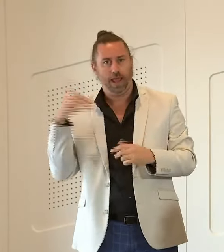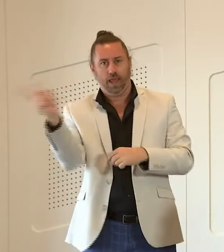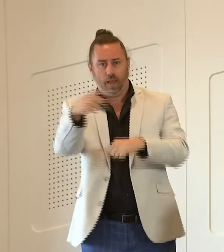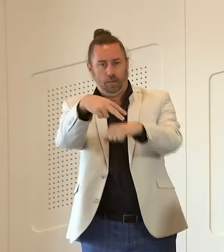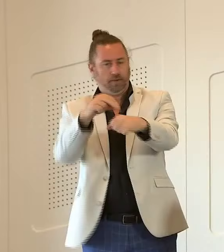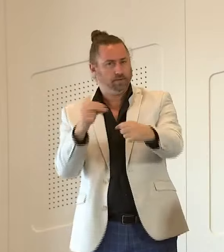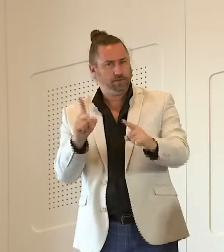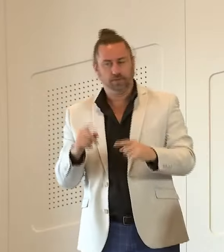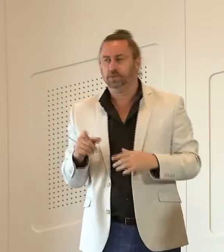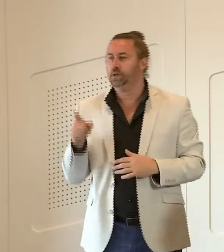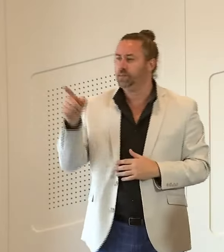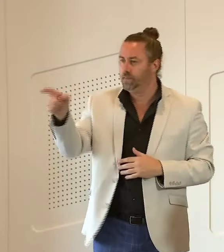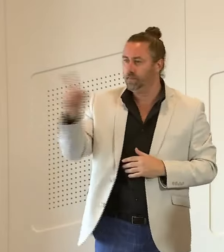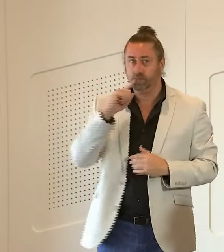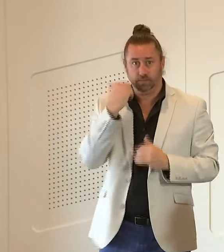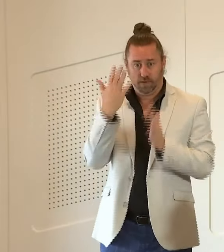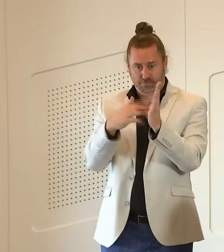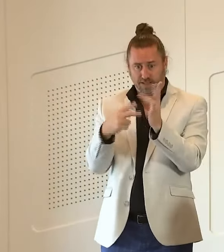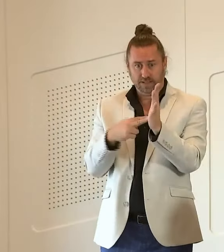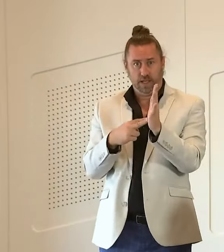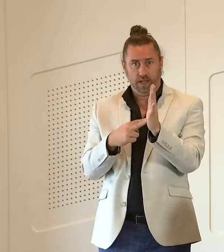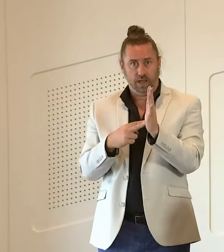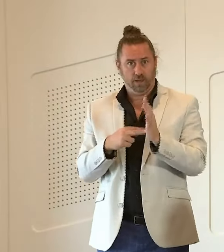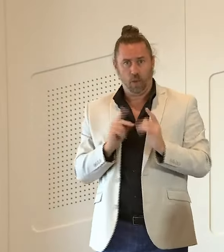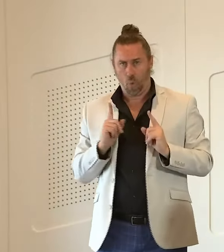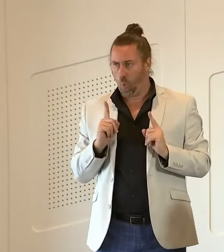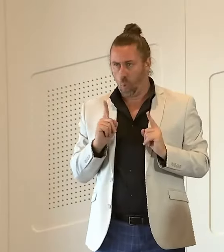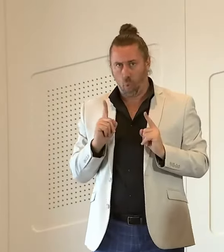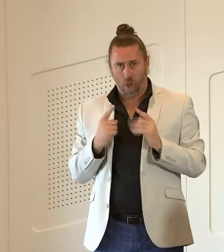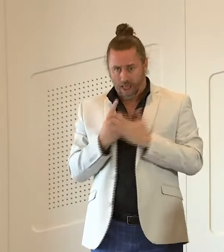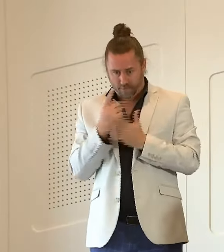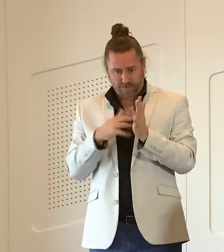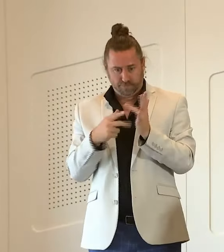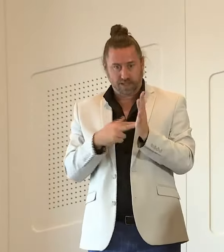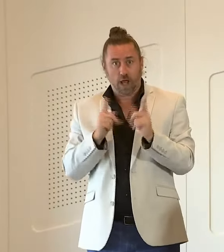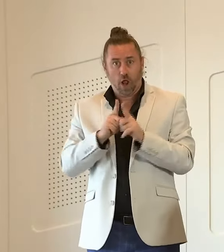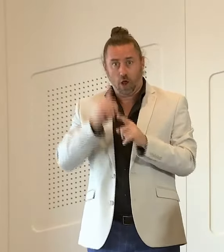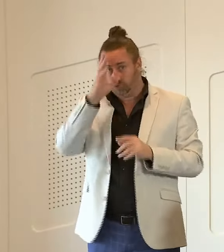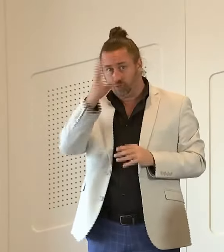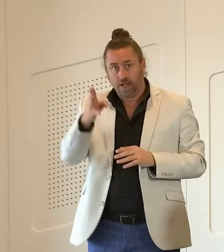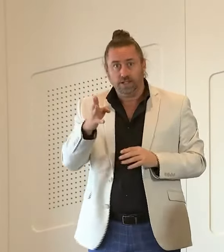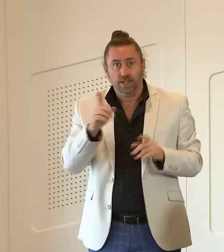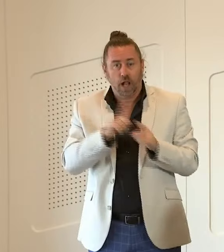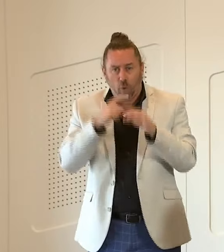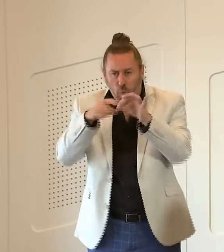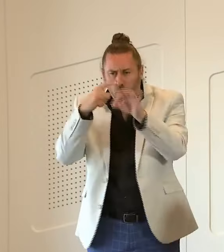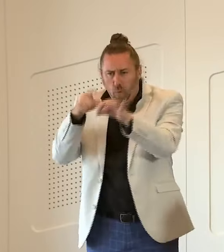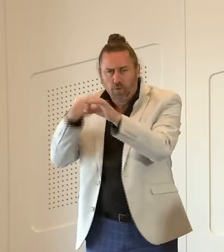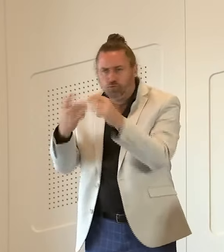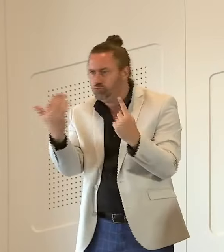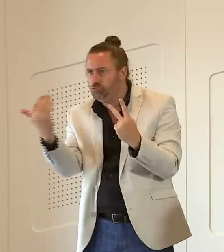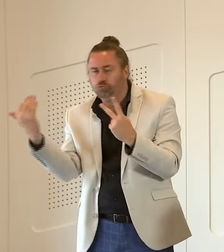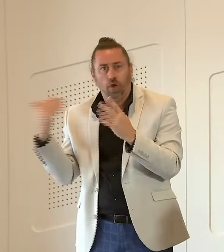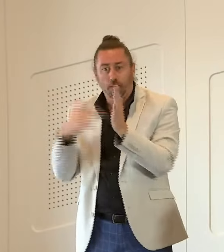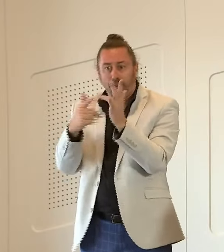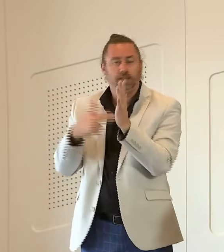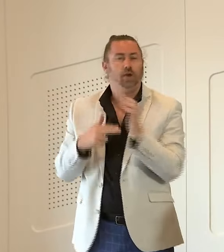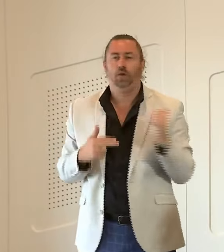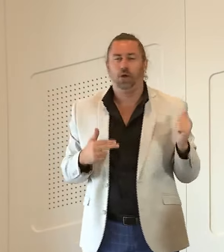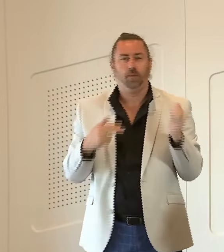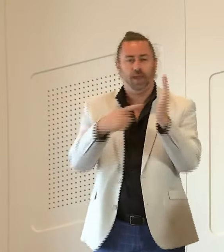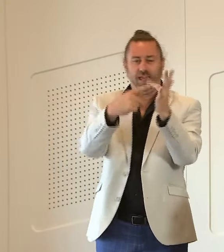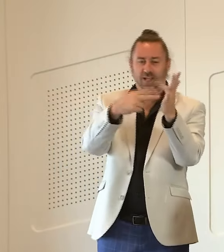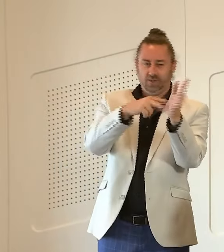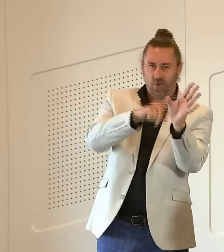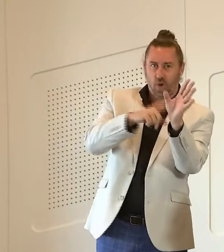on the mechanics of this the premier said it starts monday but what what actually starts monday not hearings and things like that no so so um tony fitzgerald and alan